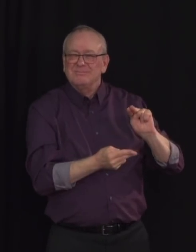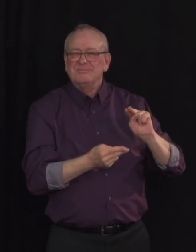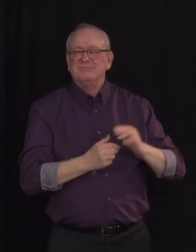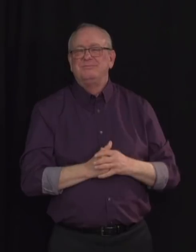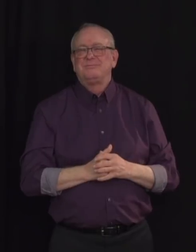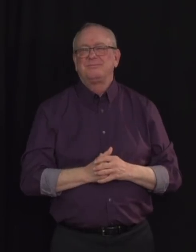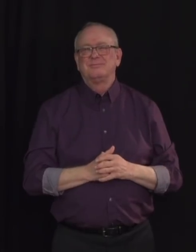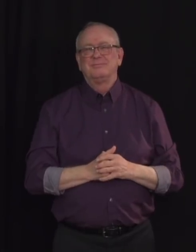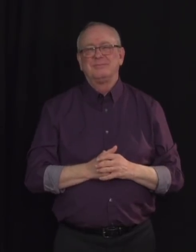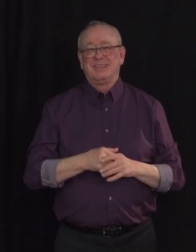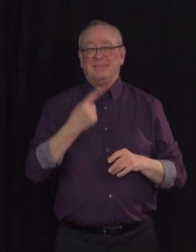our loved ones and our communities safe. notes. Next, Talk noise